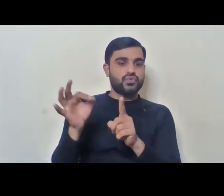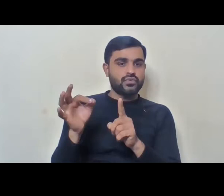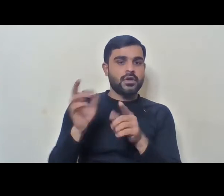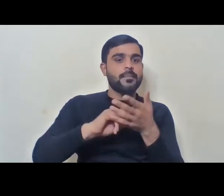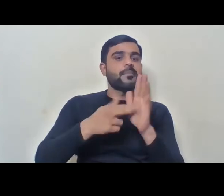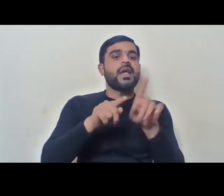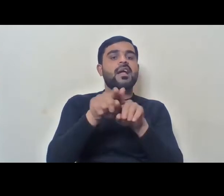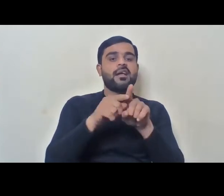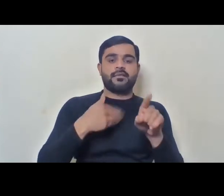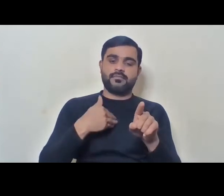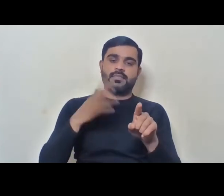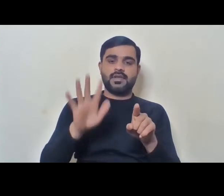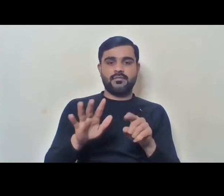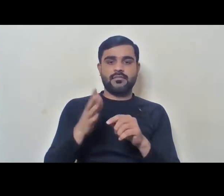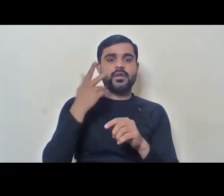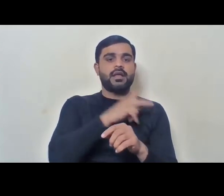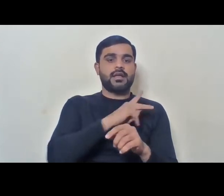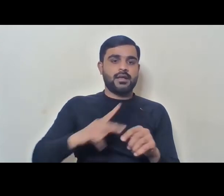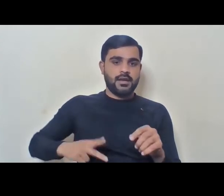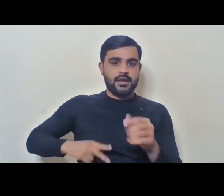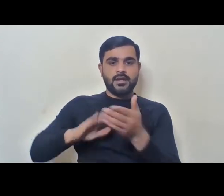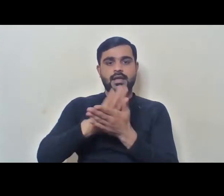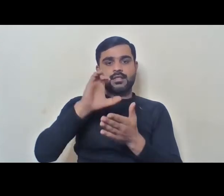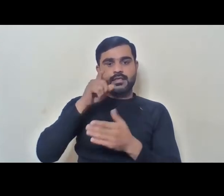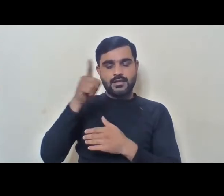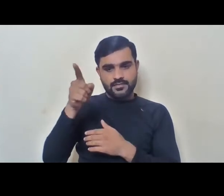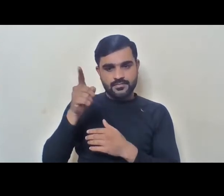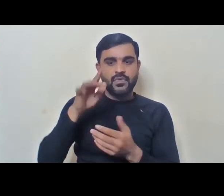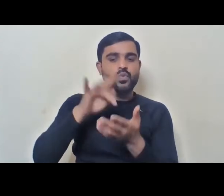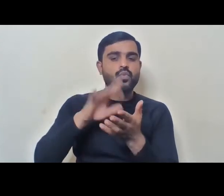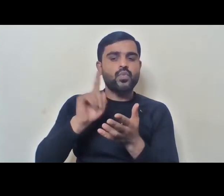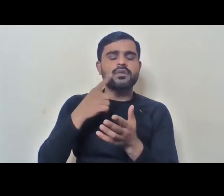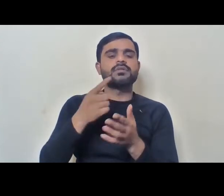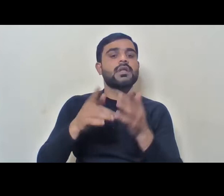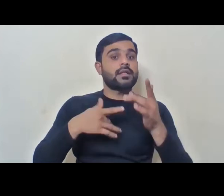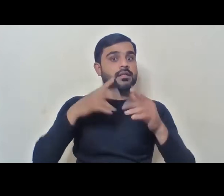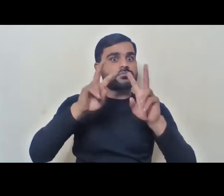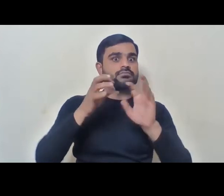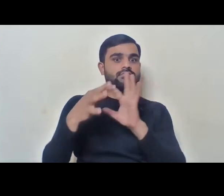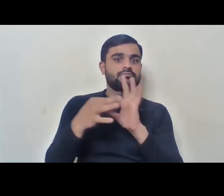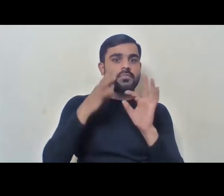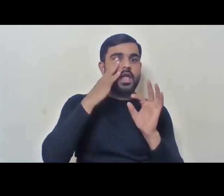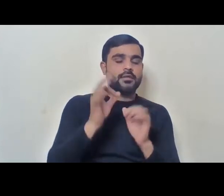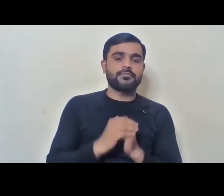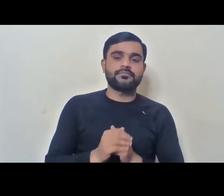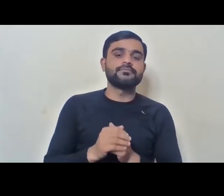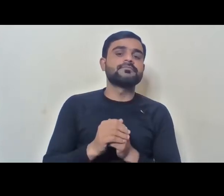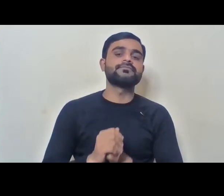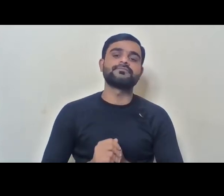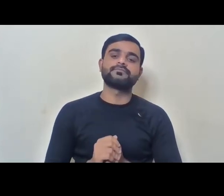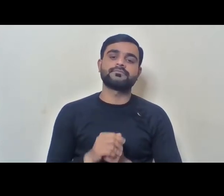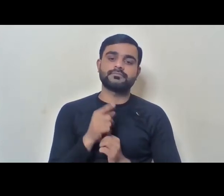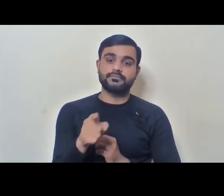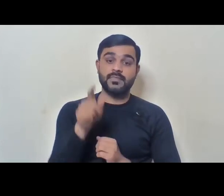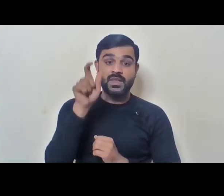for example, we had a case in Karnataka High Court, where it was a very interesting case, where this